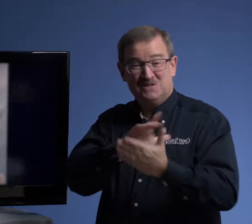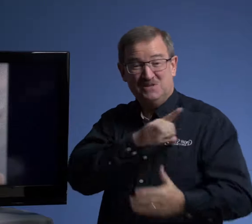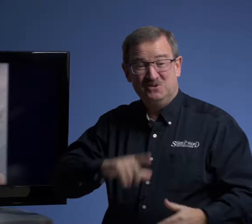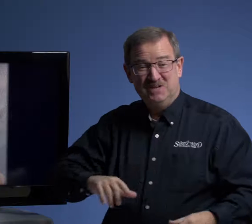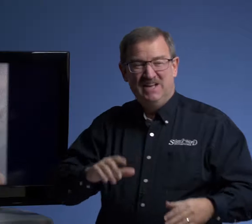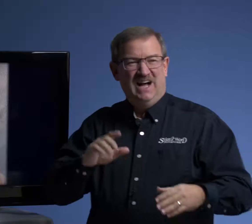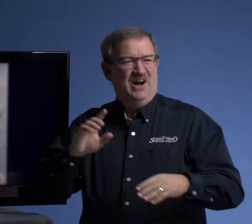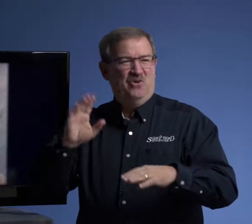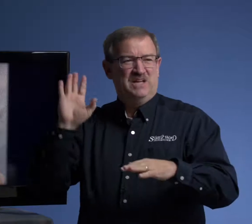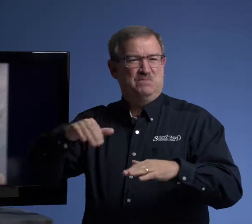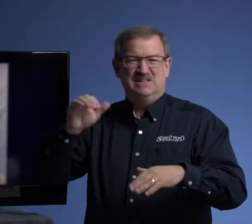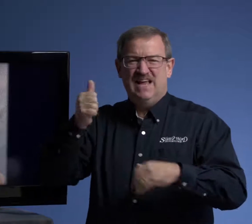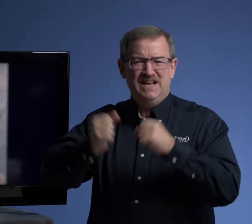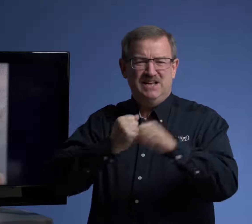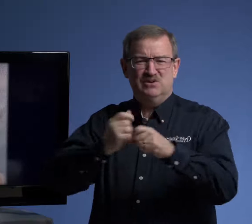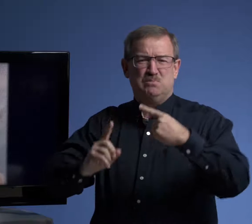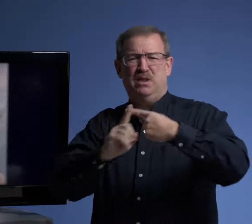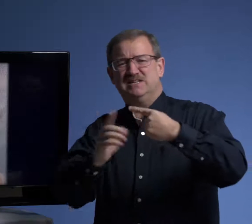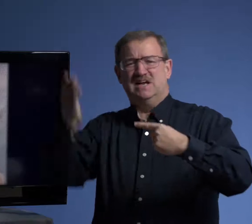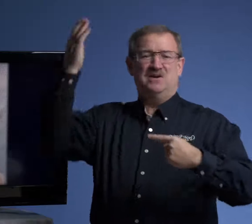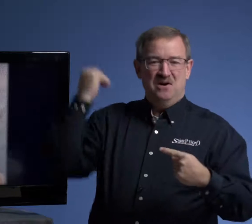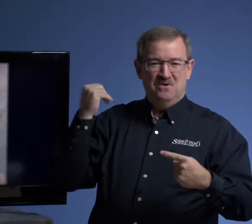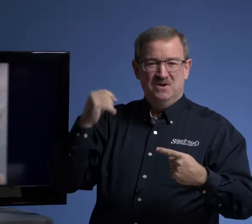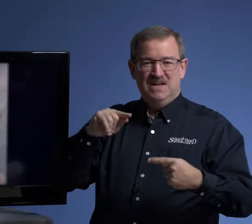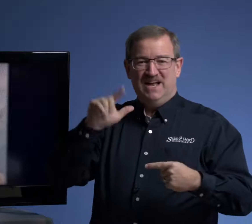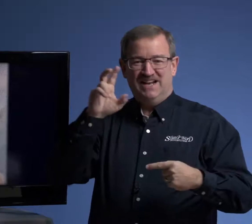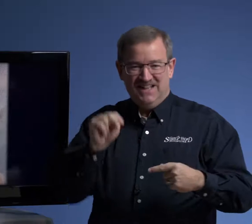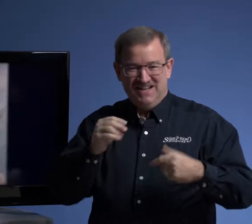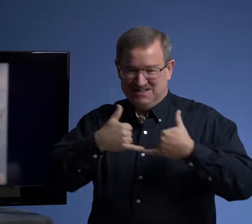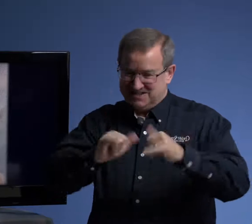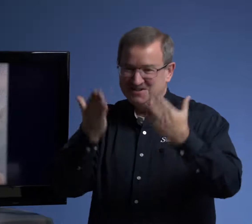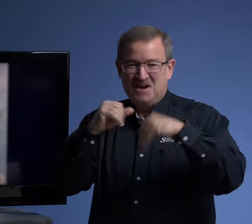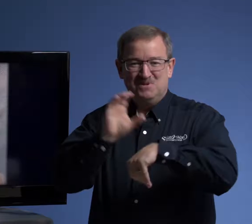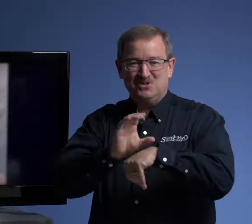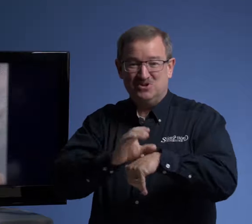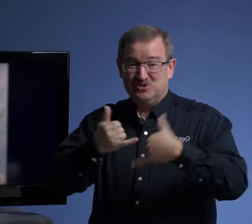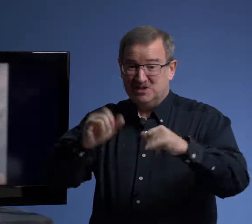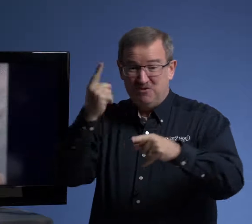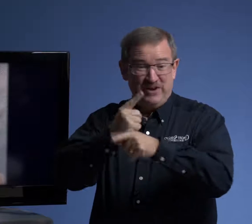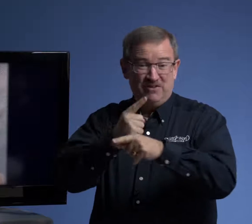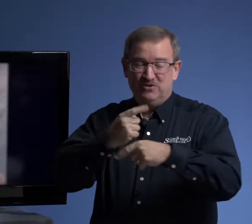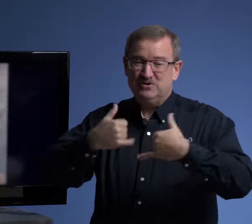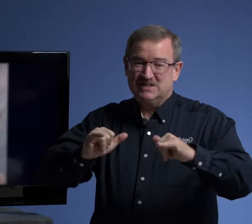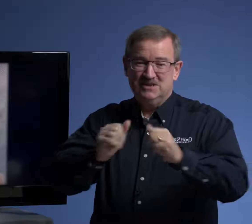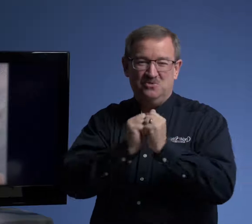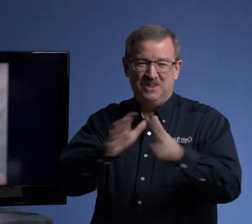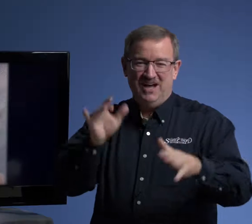praise the Lord. Oh, that's been 10 years plus ago. And Glenn is still coming to church, still faithful, still without